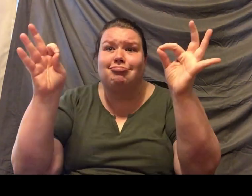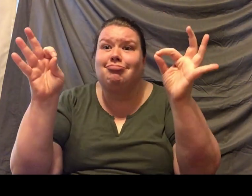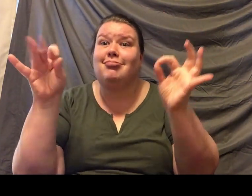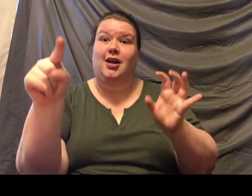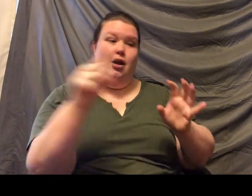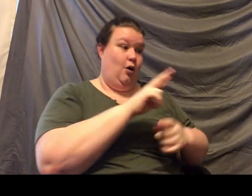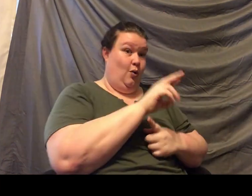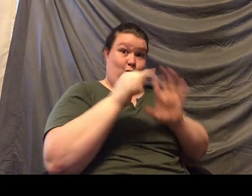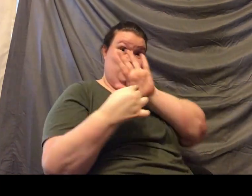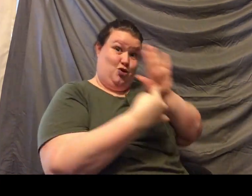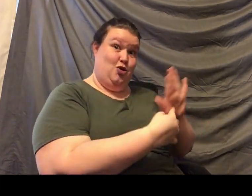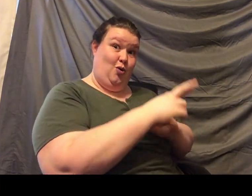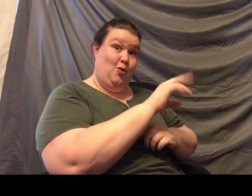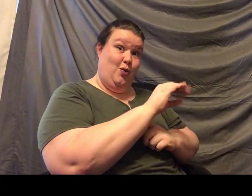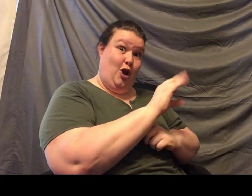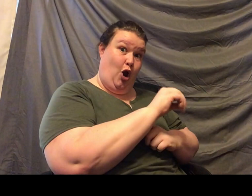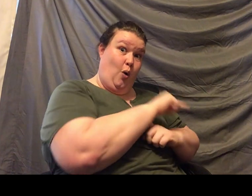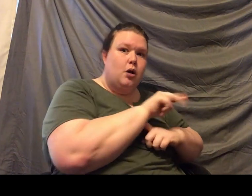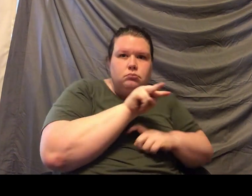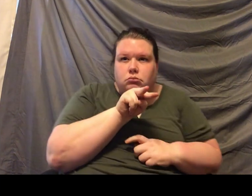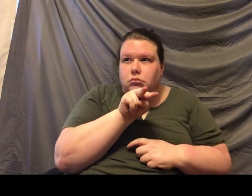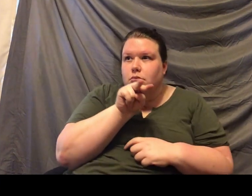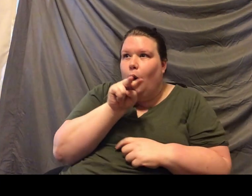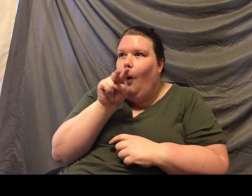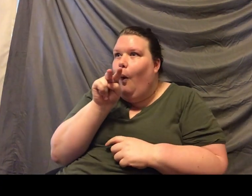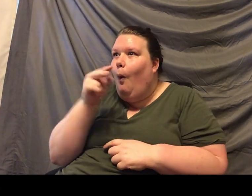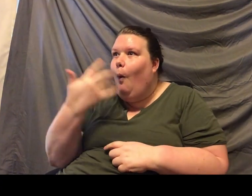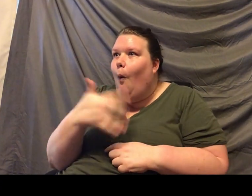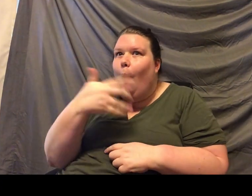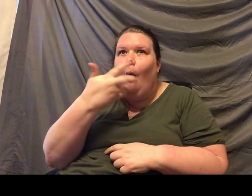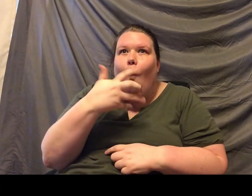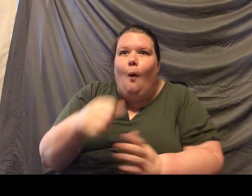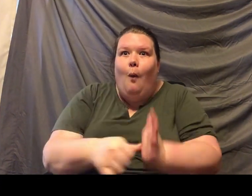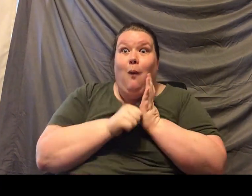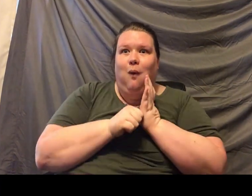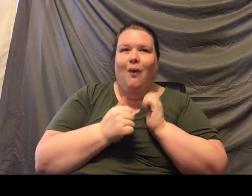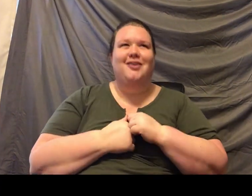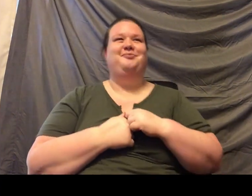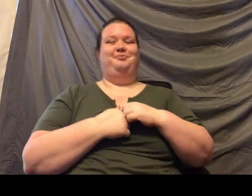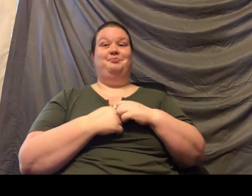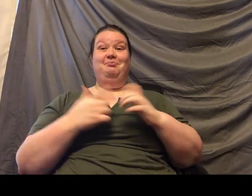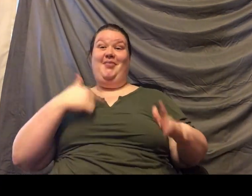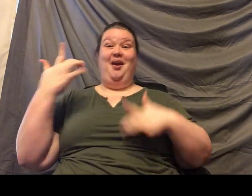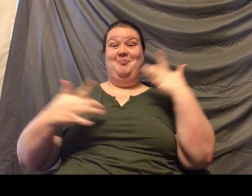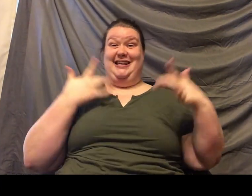on top of your leaves and make some pressed leaf art, too. I'm super excited because this challenge is called Leaf It to